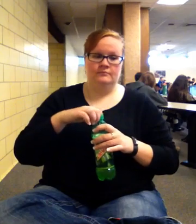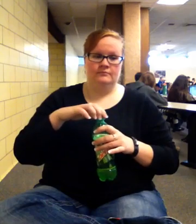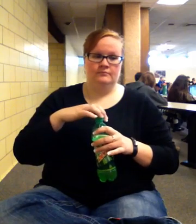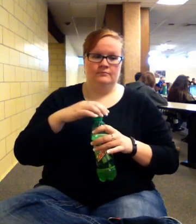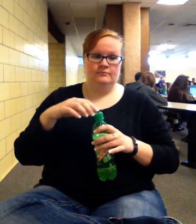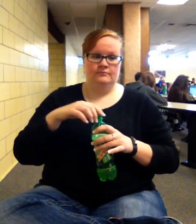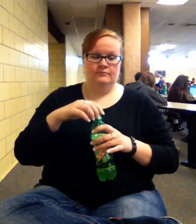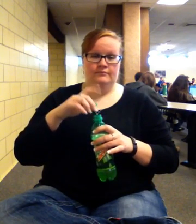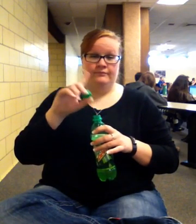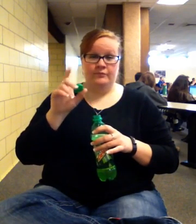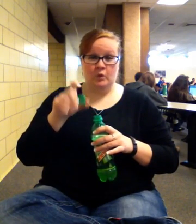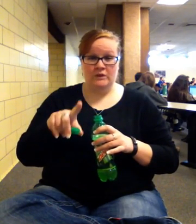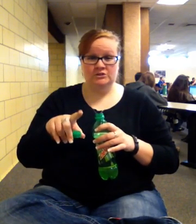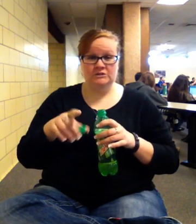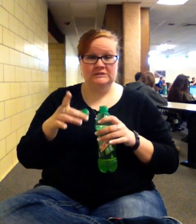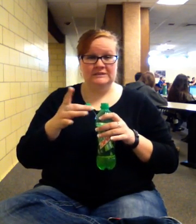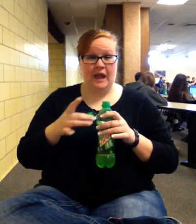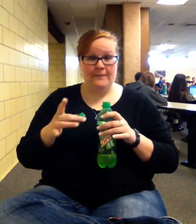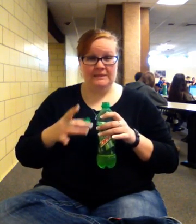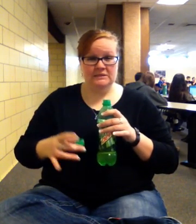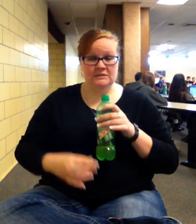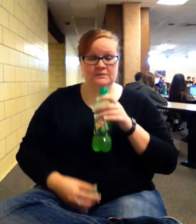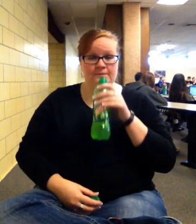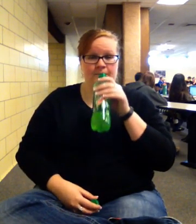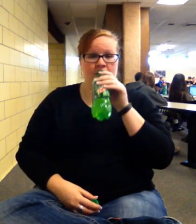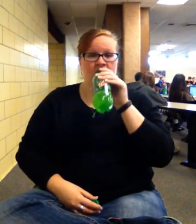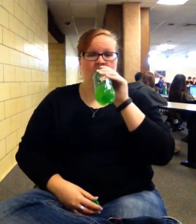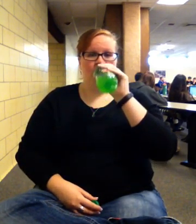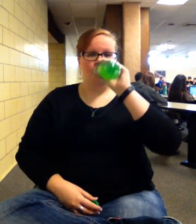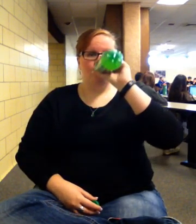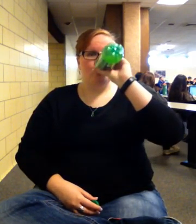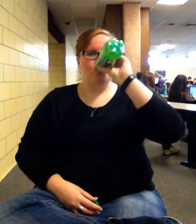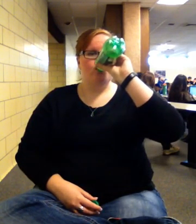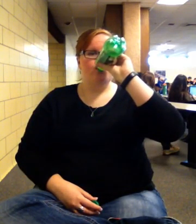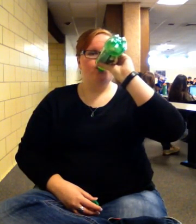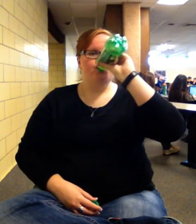Questions or comments on discounted payback period?